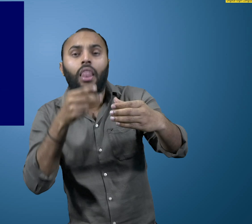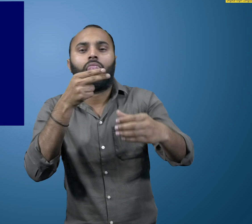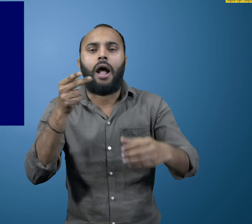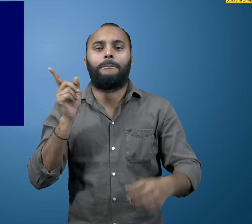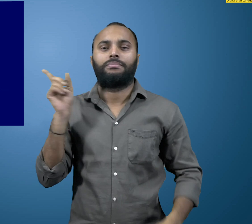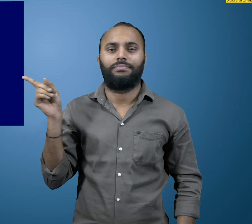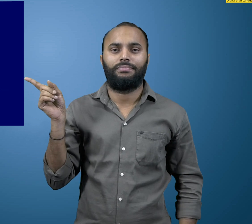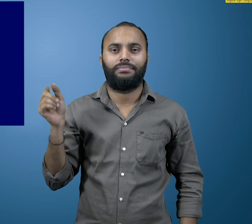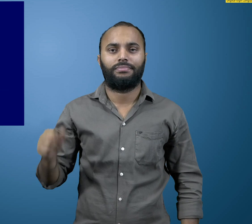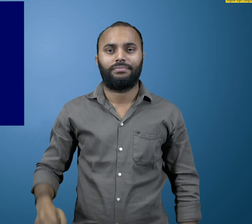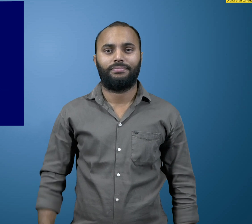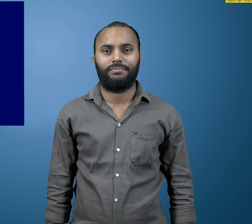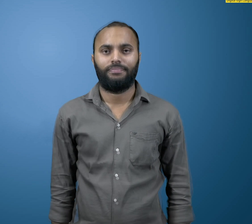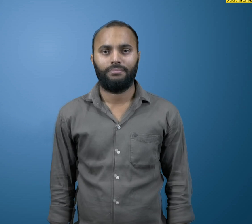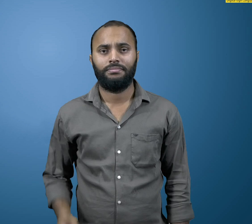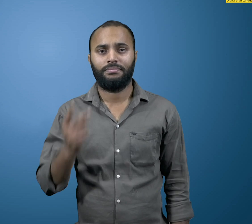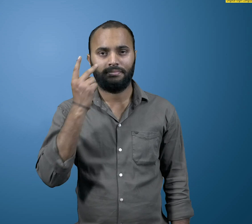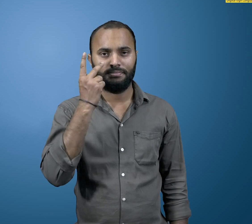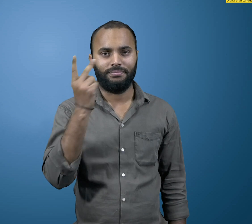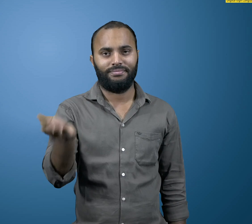is said as saturated solution. See the picture.